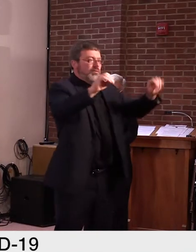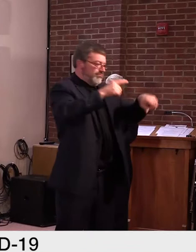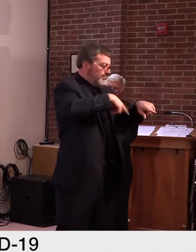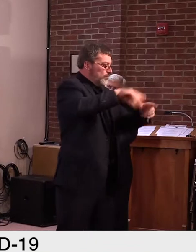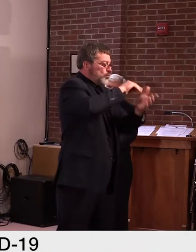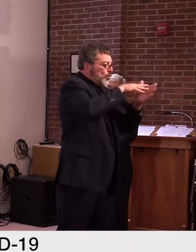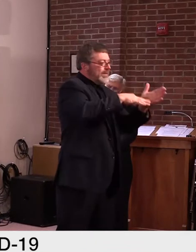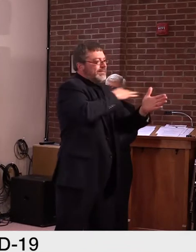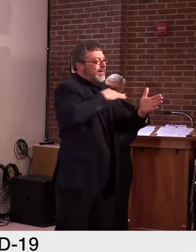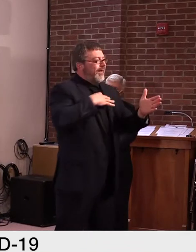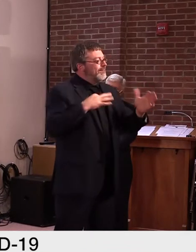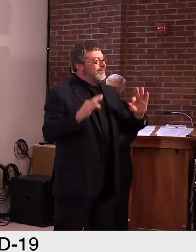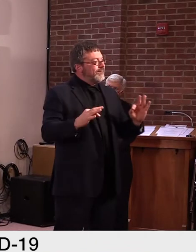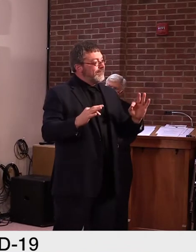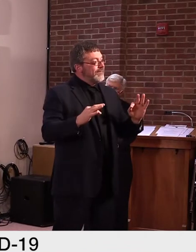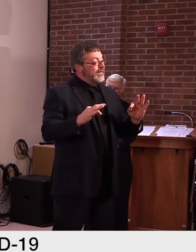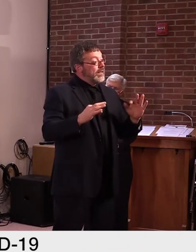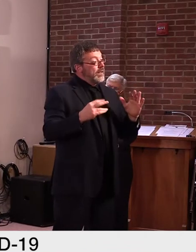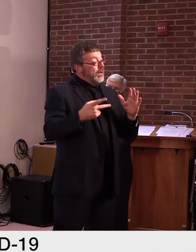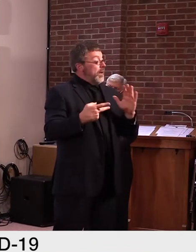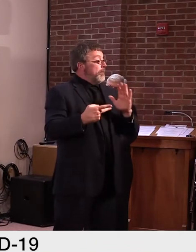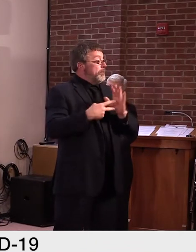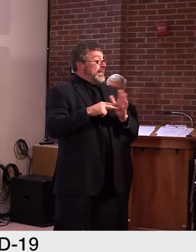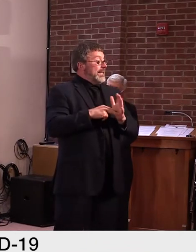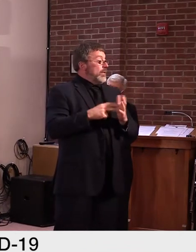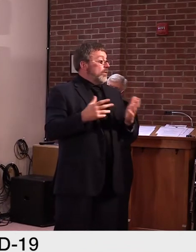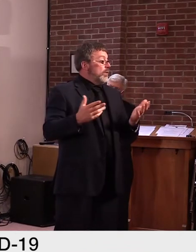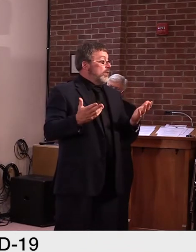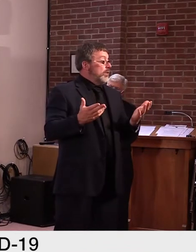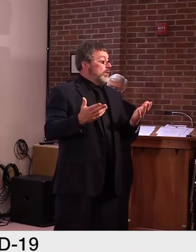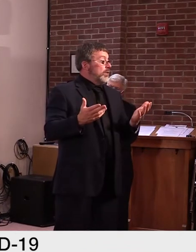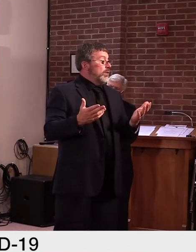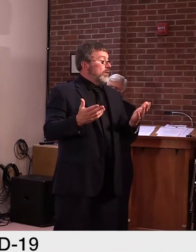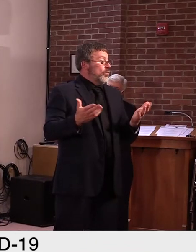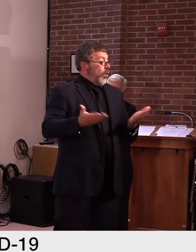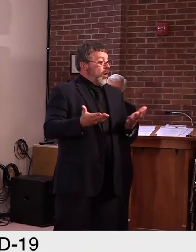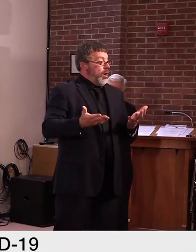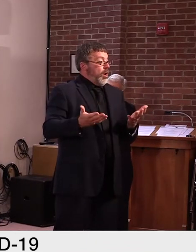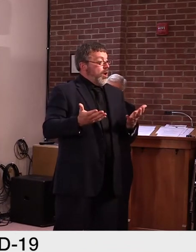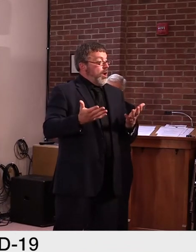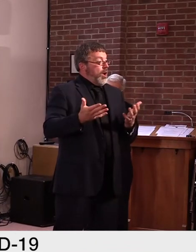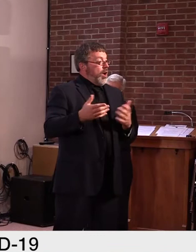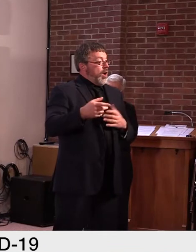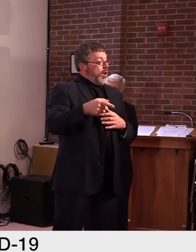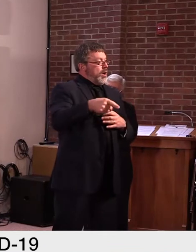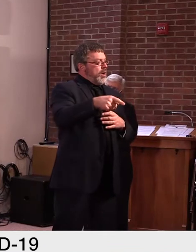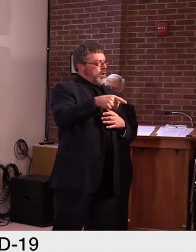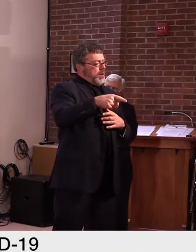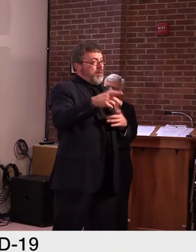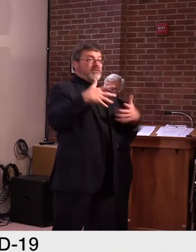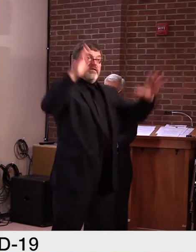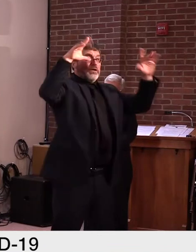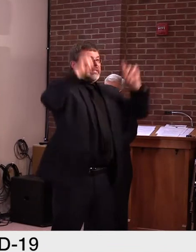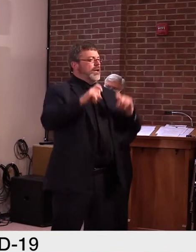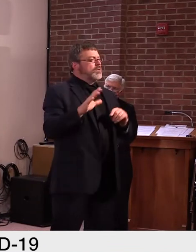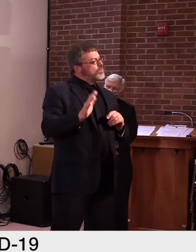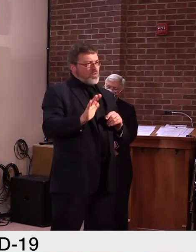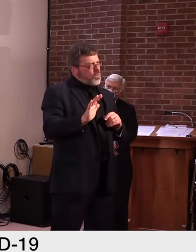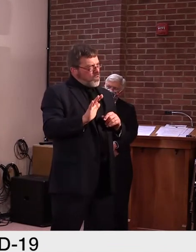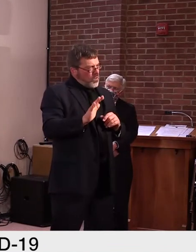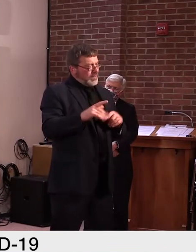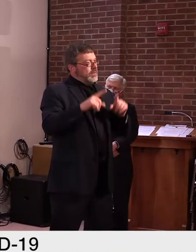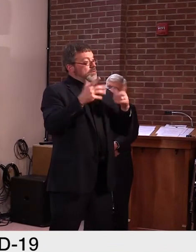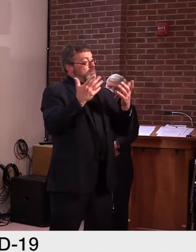mean, um, that they should not have done what they did. The quarantine is the essential item.